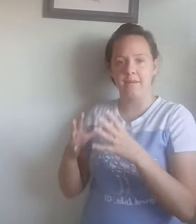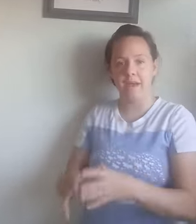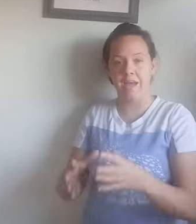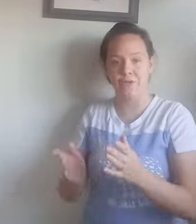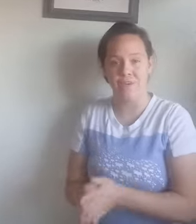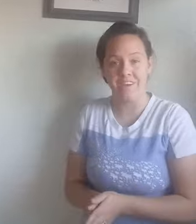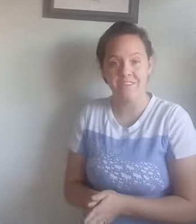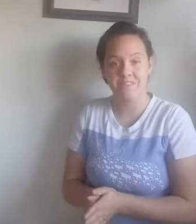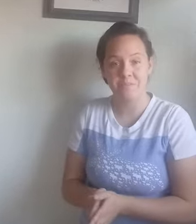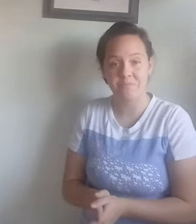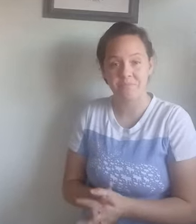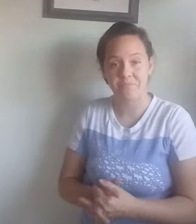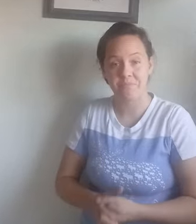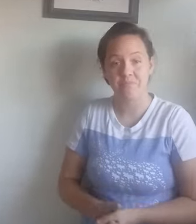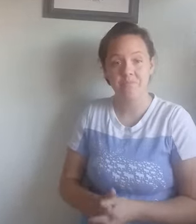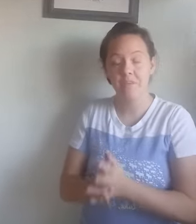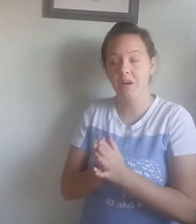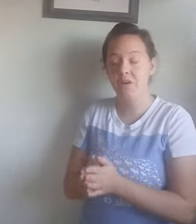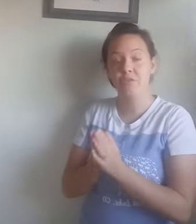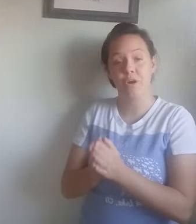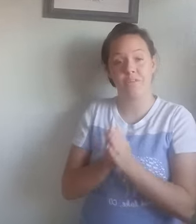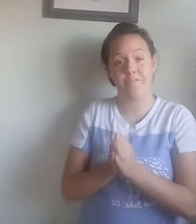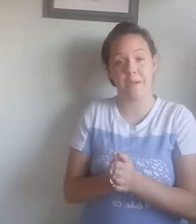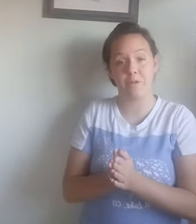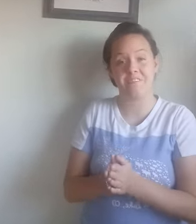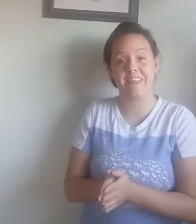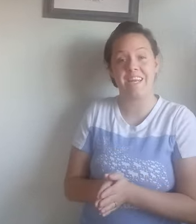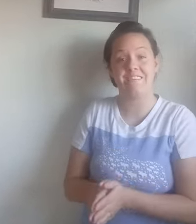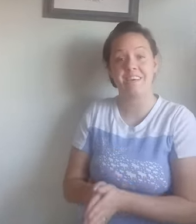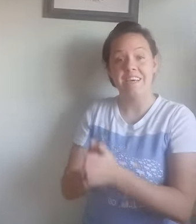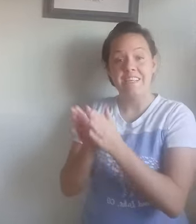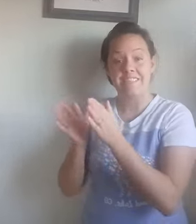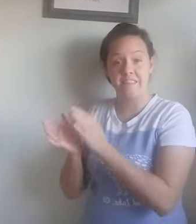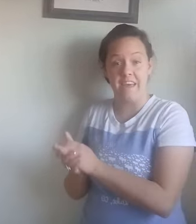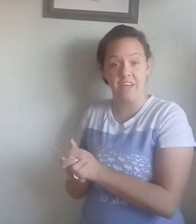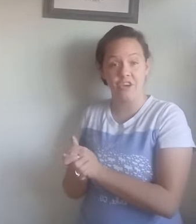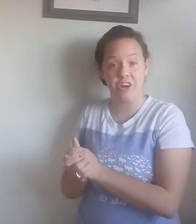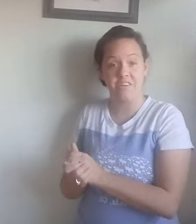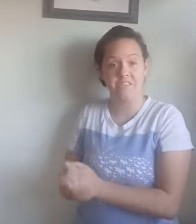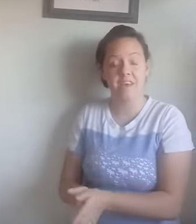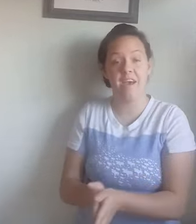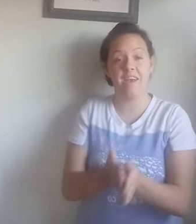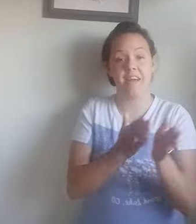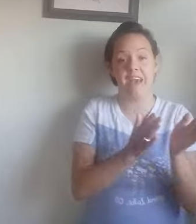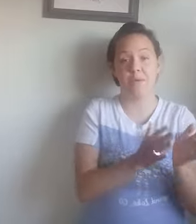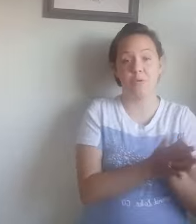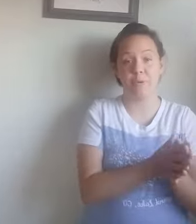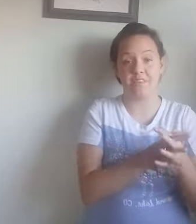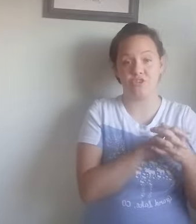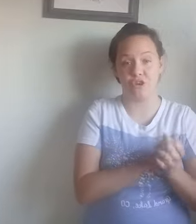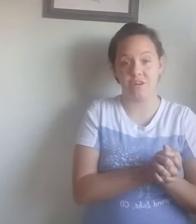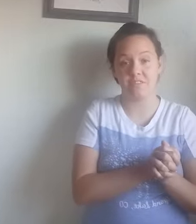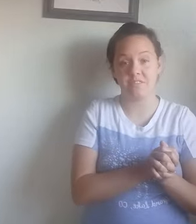categories of yarn fibers and that is synthetic yarns and animal-based yarns.